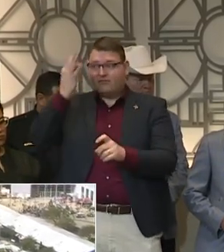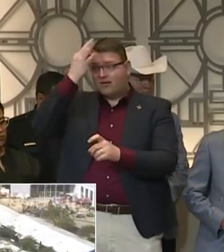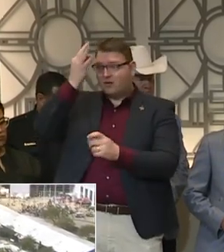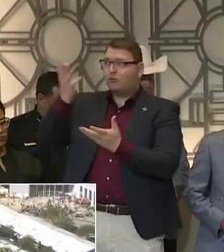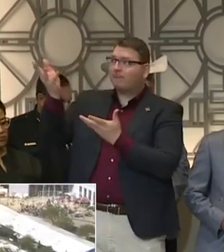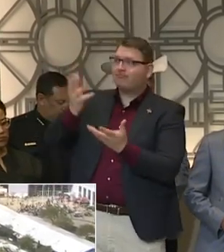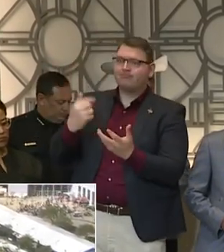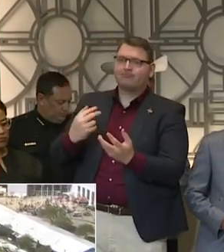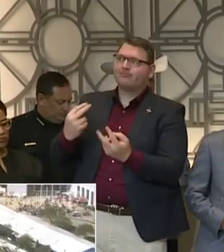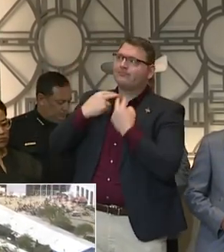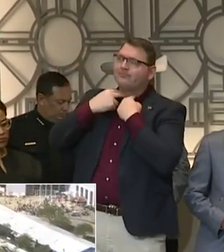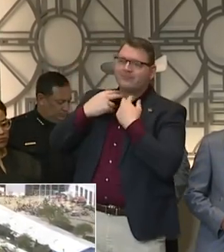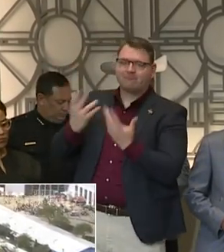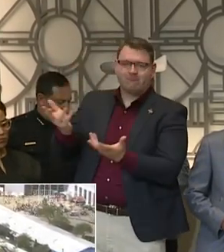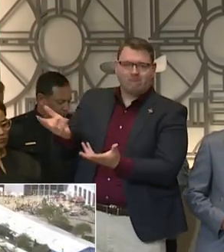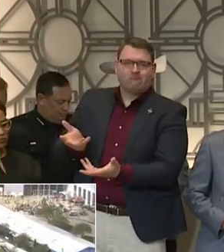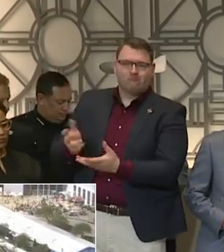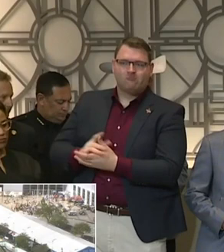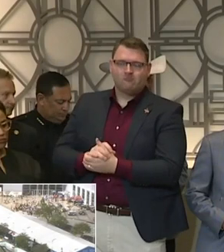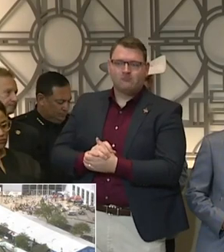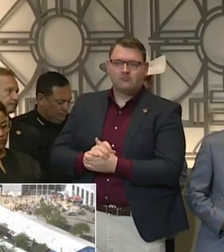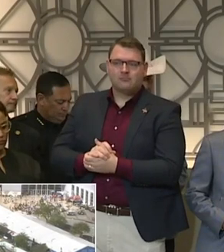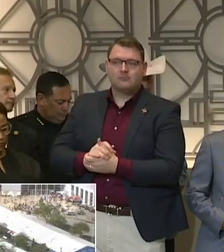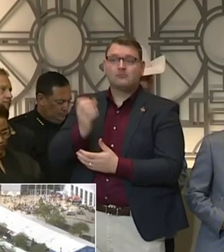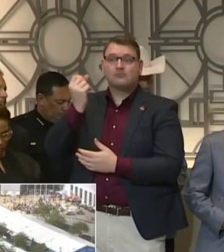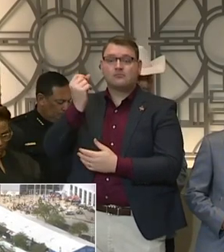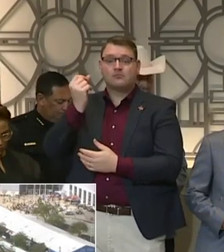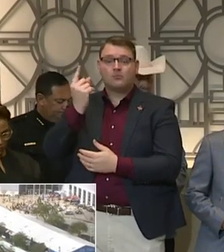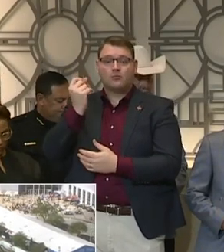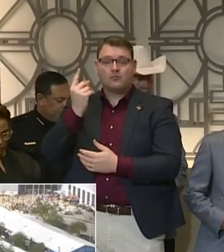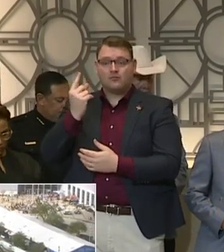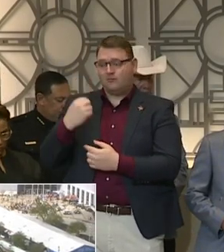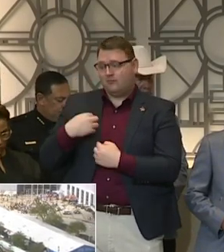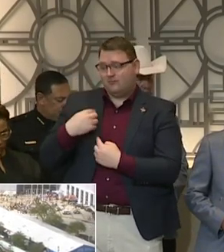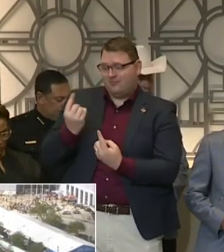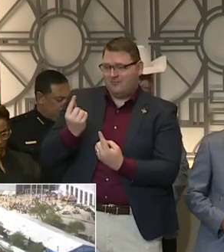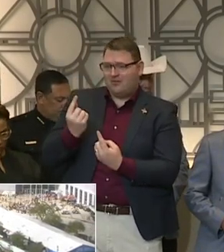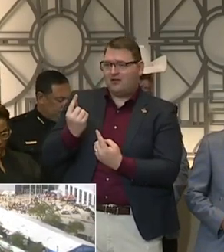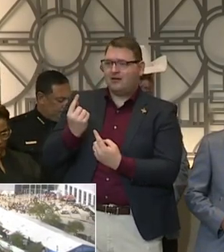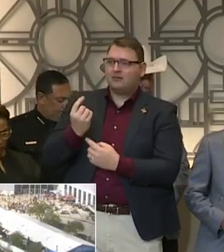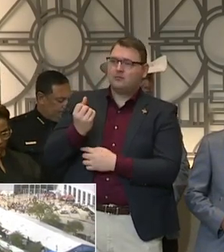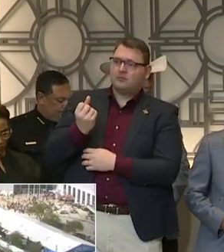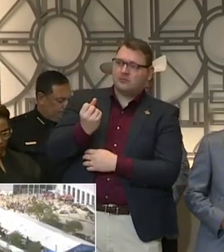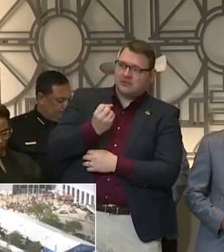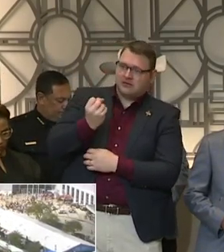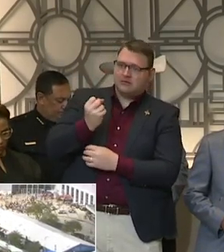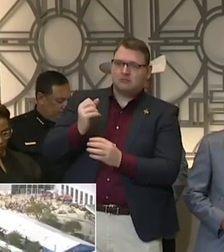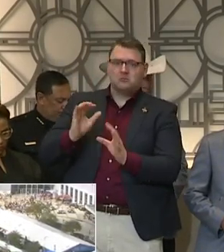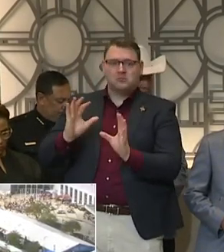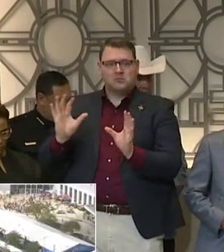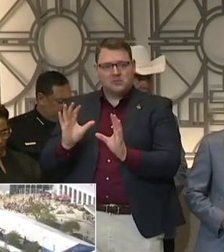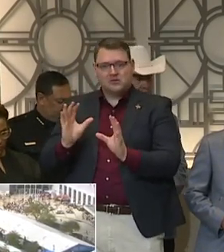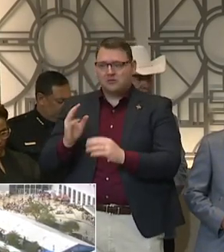Over the last couple of days, it's become clear that that may have given us, in a sense,